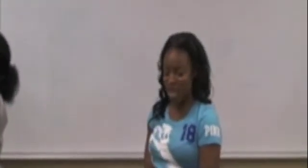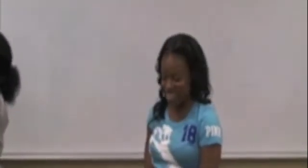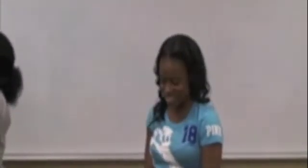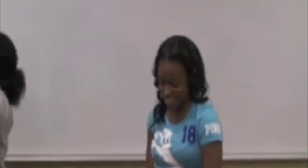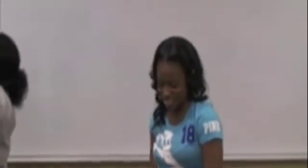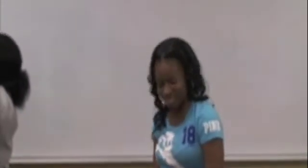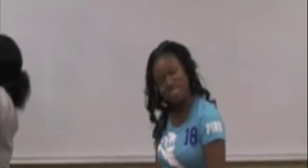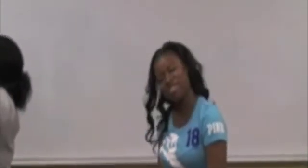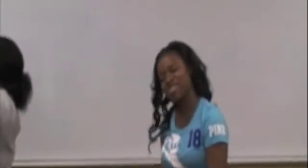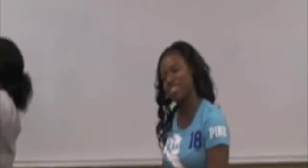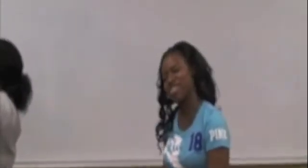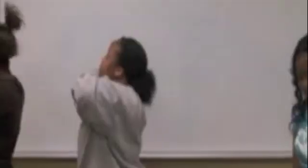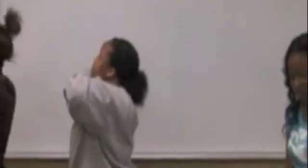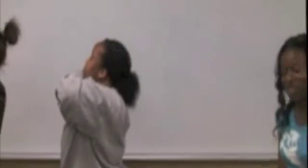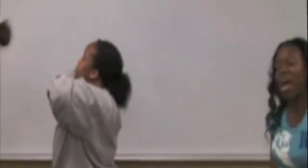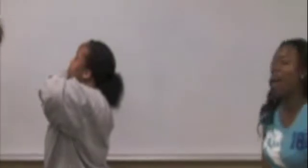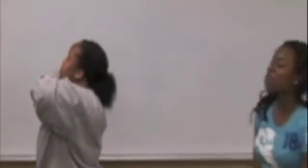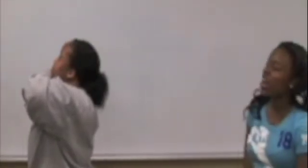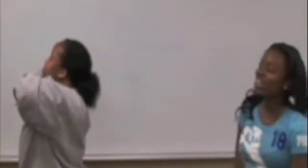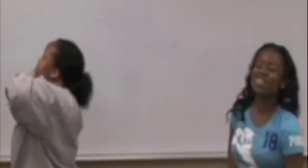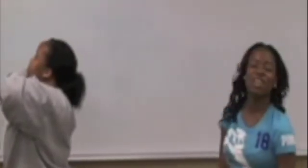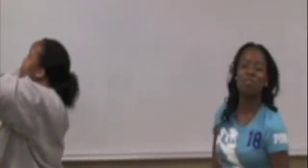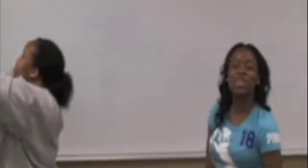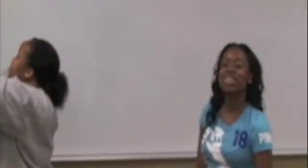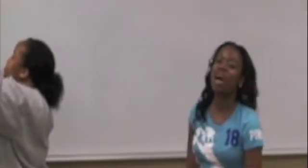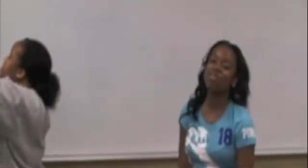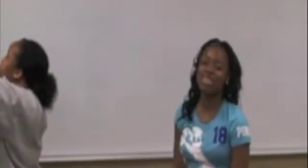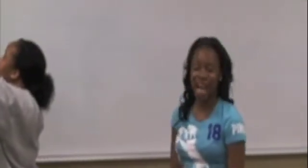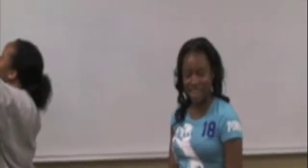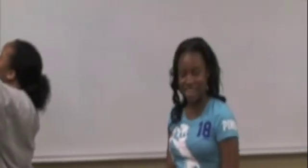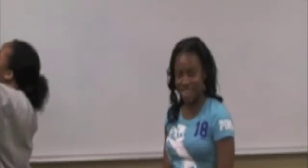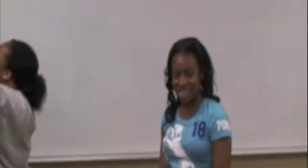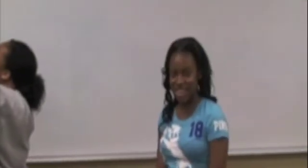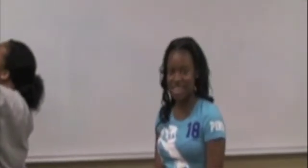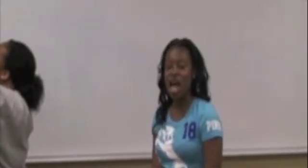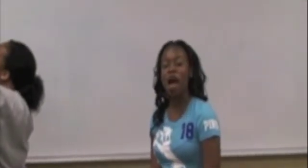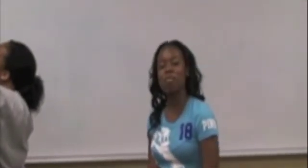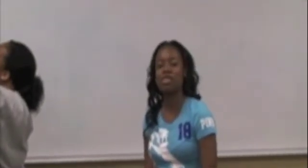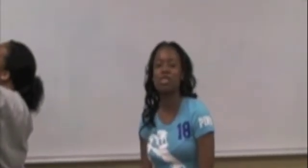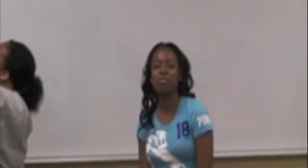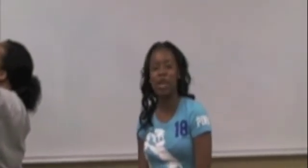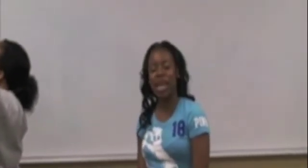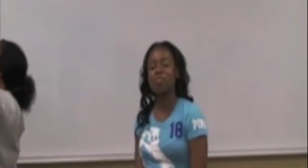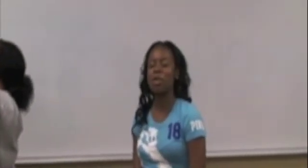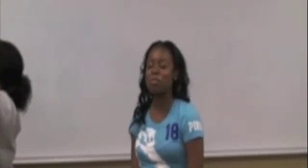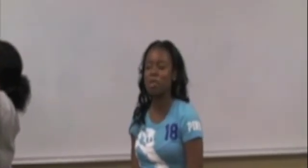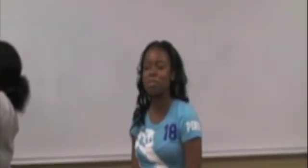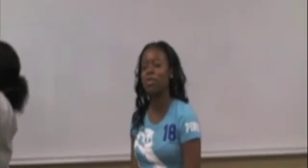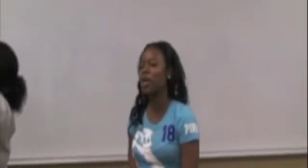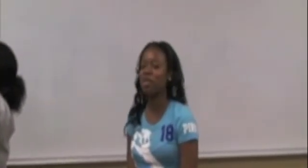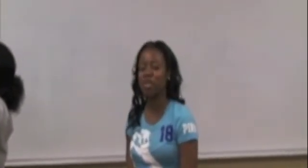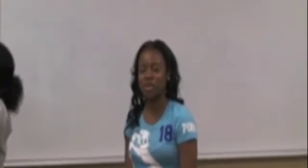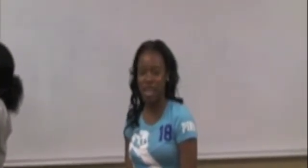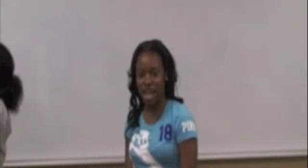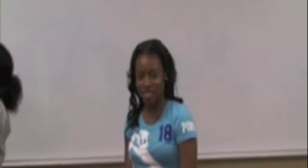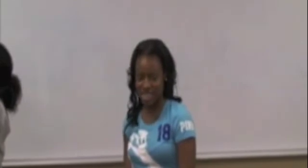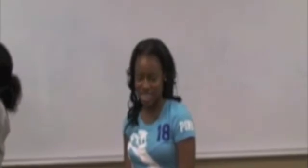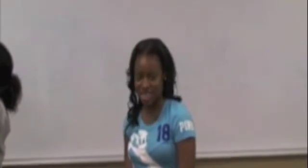bacteria. Trey, I'm talking solo because I'm the silent disease. About 2.8 million people don't even know they have the disease.